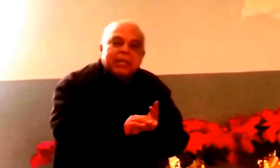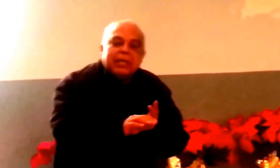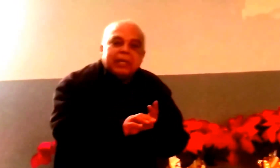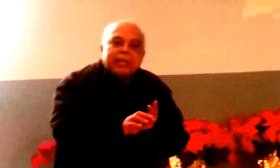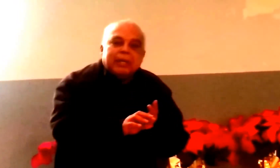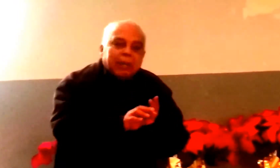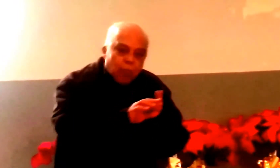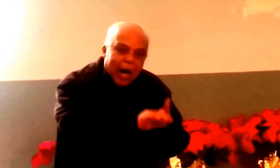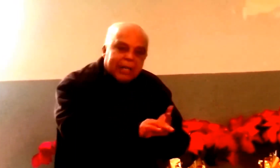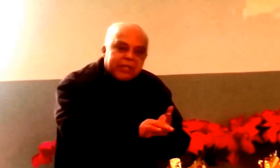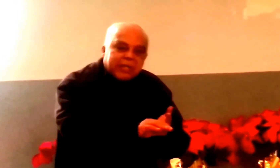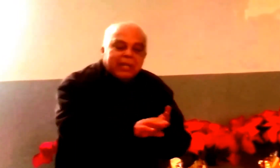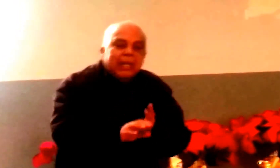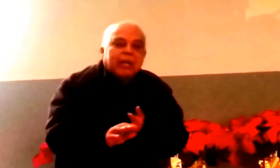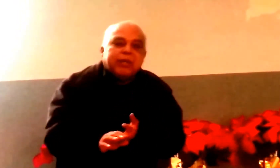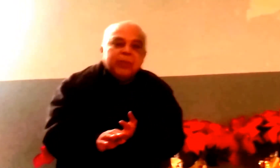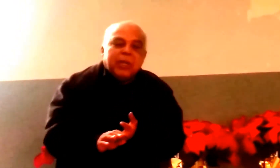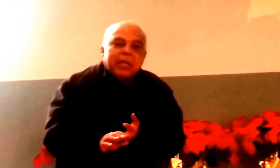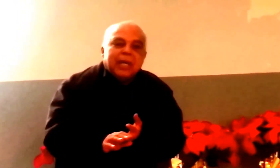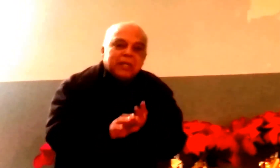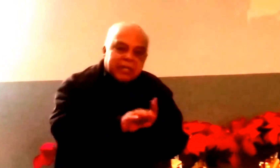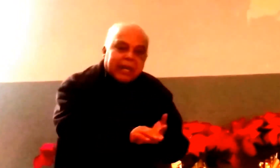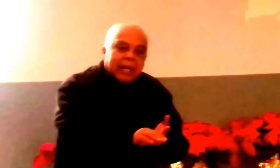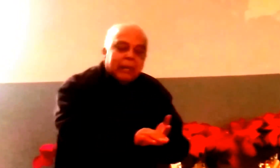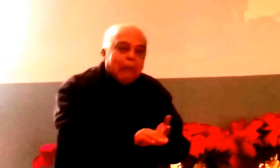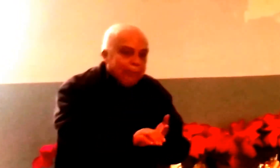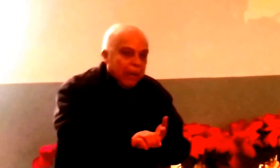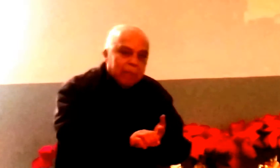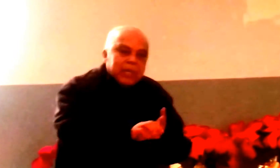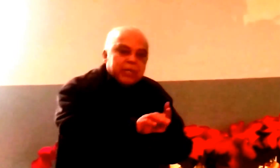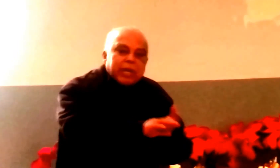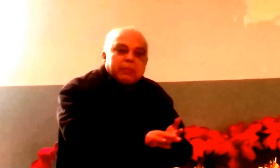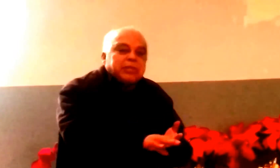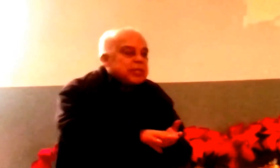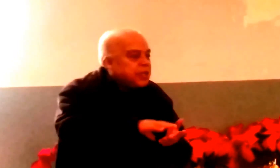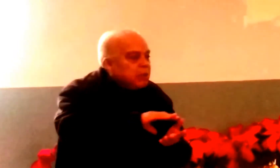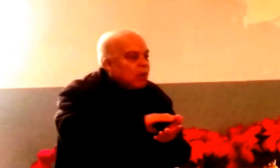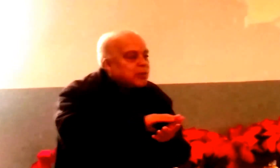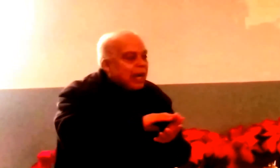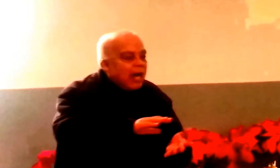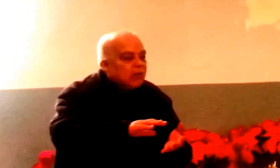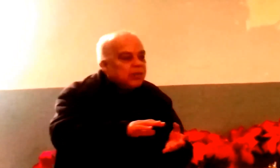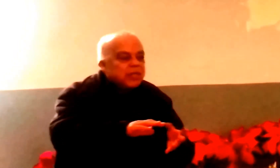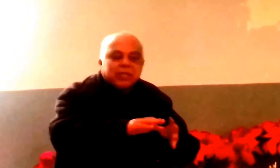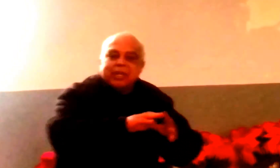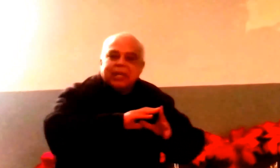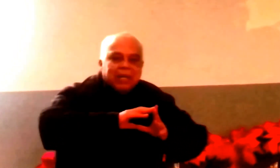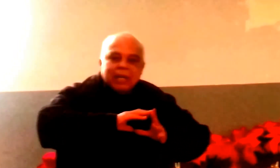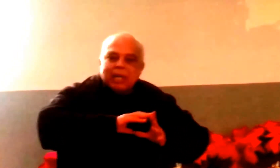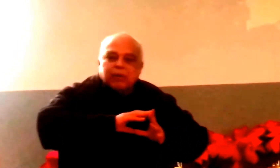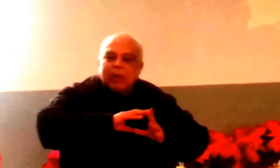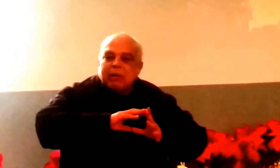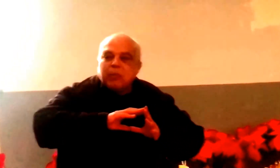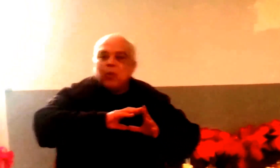than whites in their community, and instead being subject to zero tolerance, it's incredible